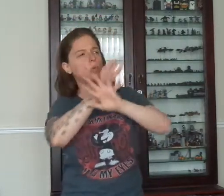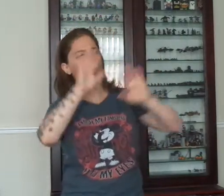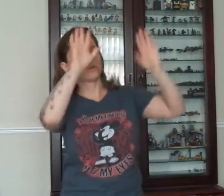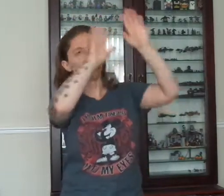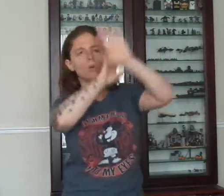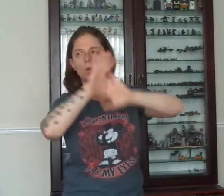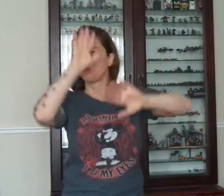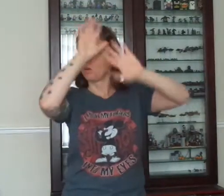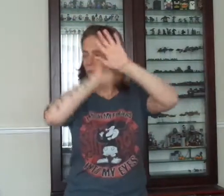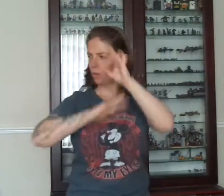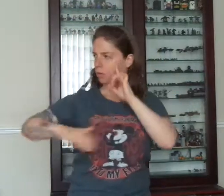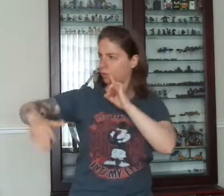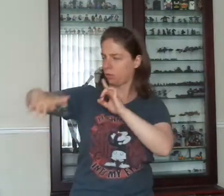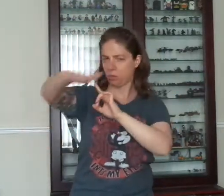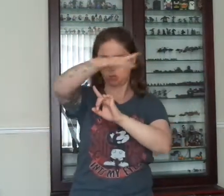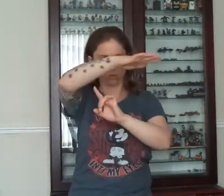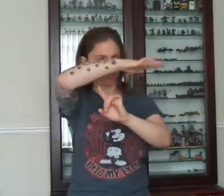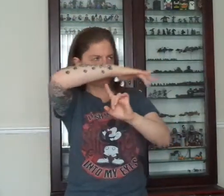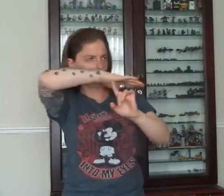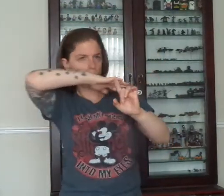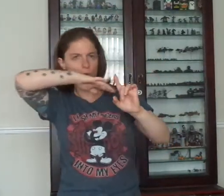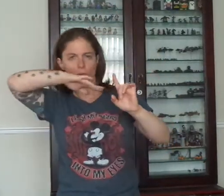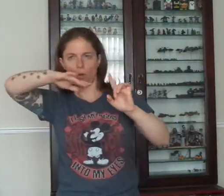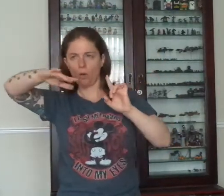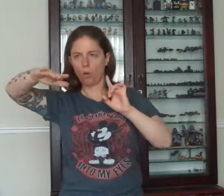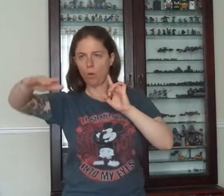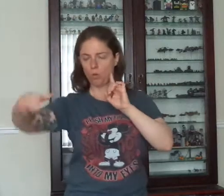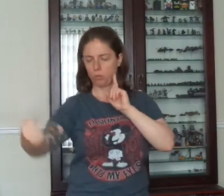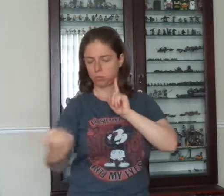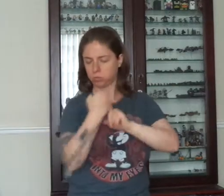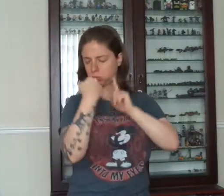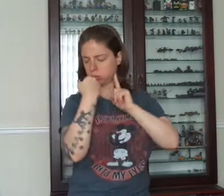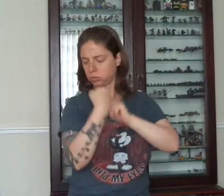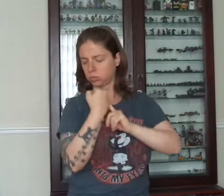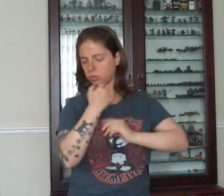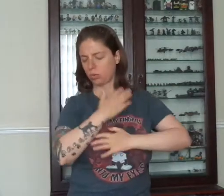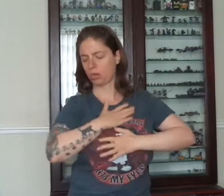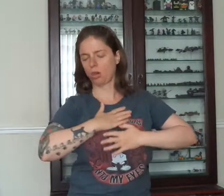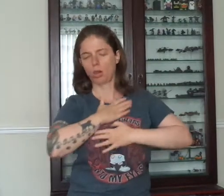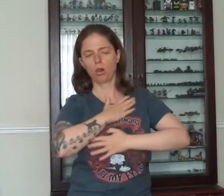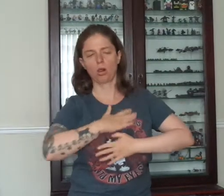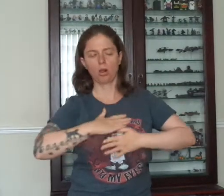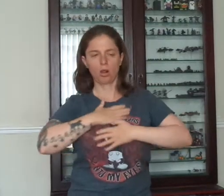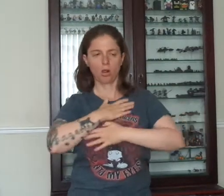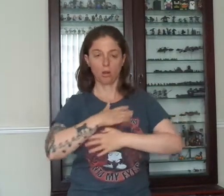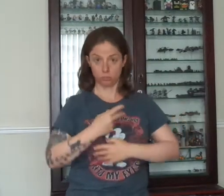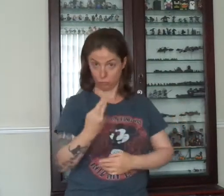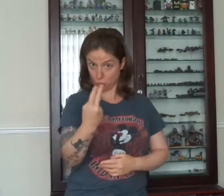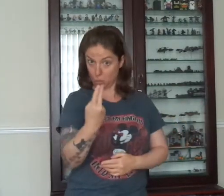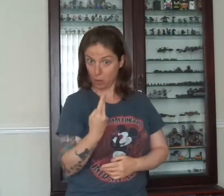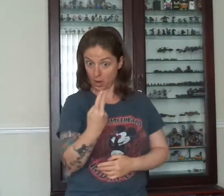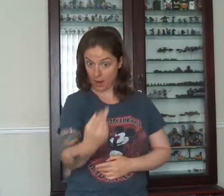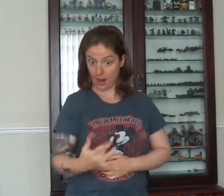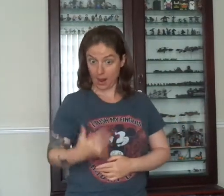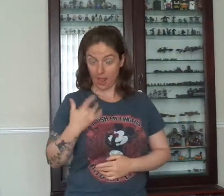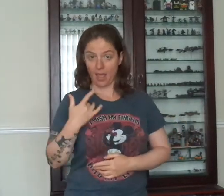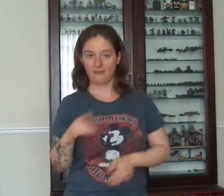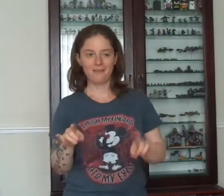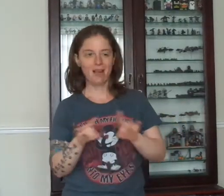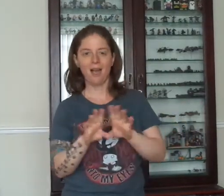the unsuspecting victim of darkness in the valley. We can live like Jack and Sally if we